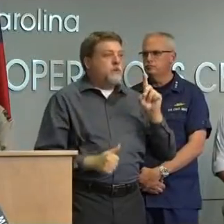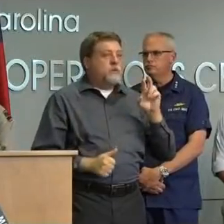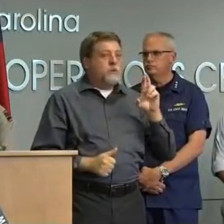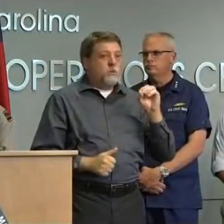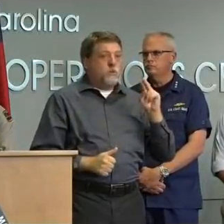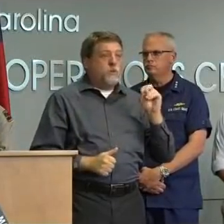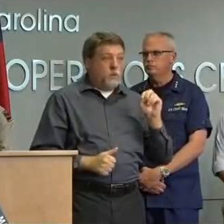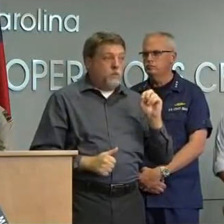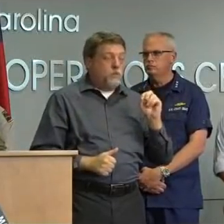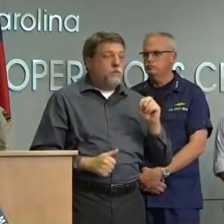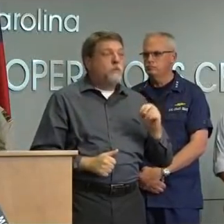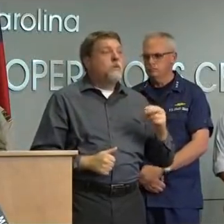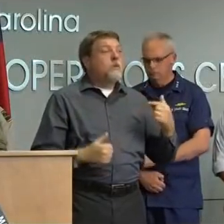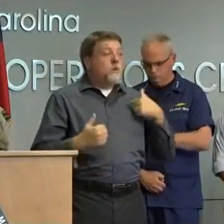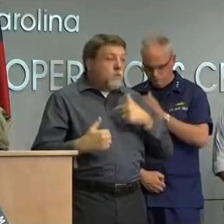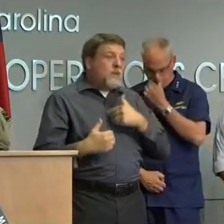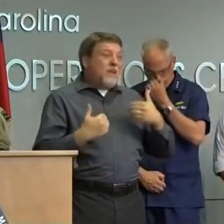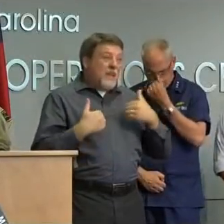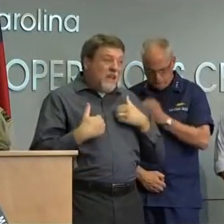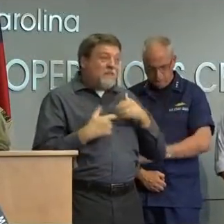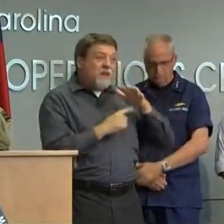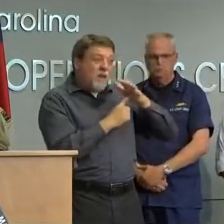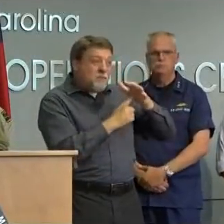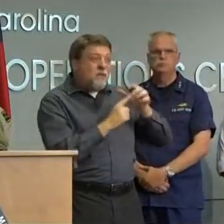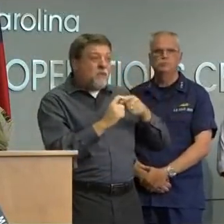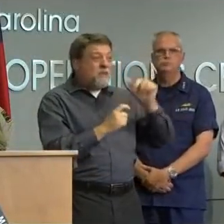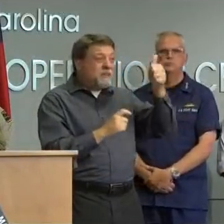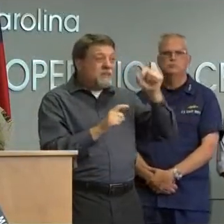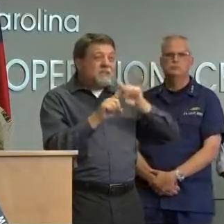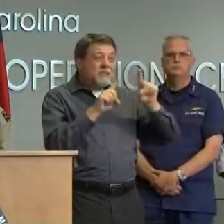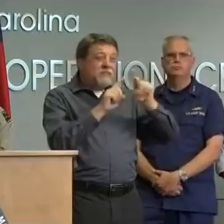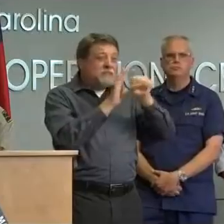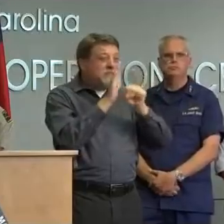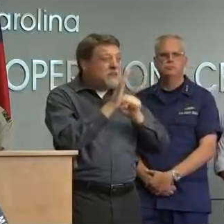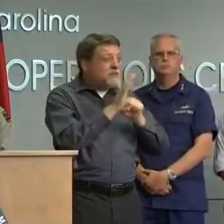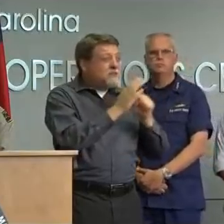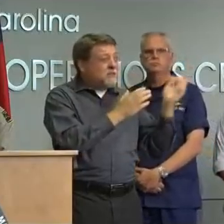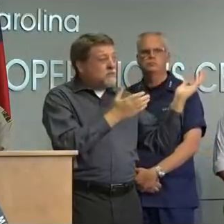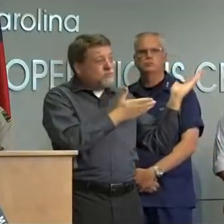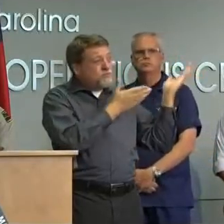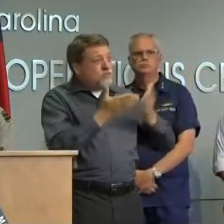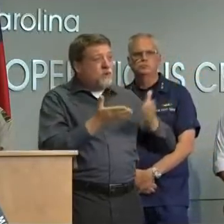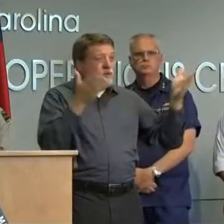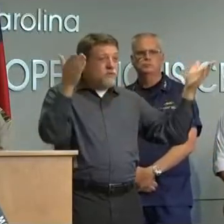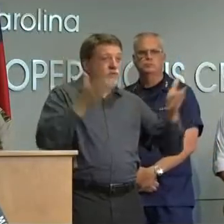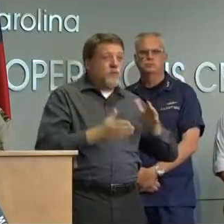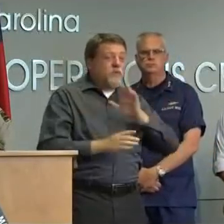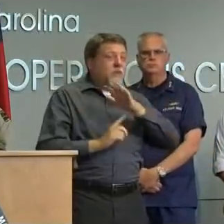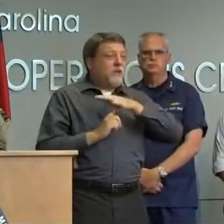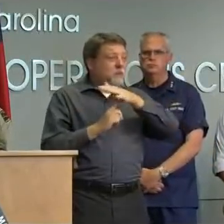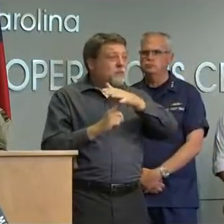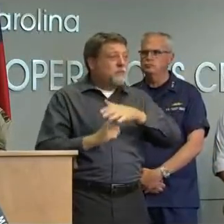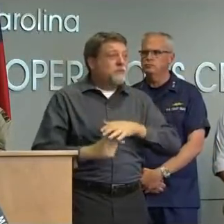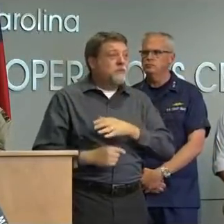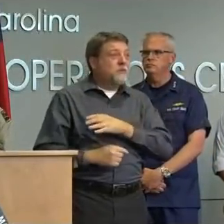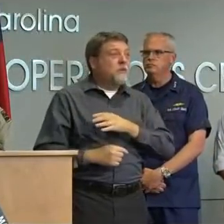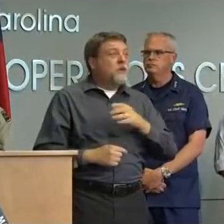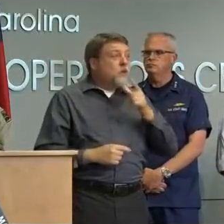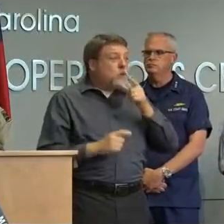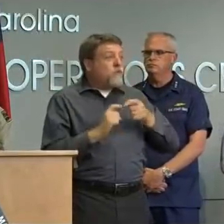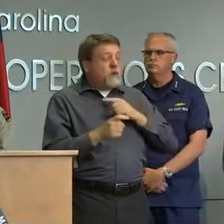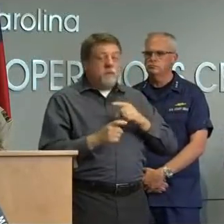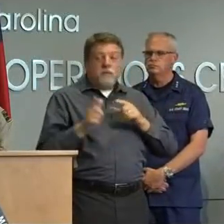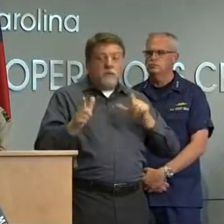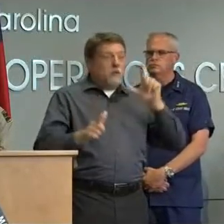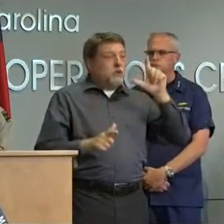on the ground and available to us now 10 different states 10 different national guards have contributed to the effort and i'm very happy to have with me here today